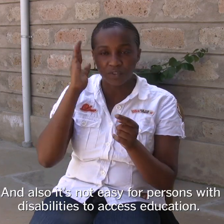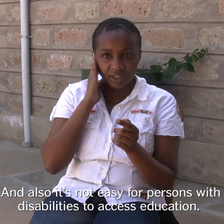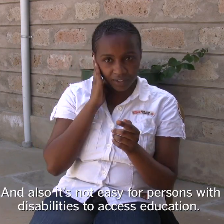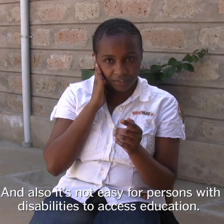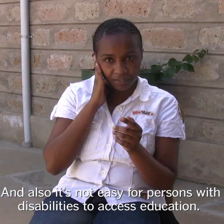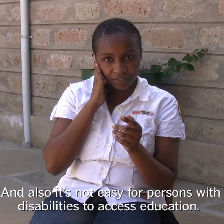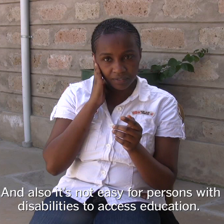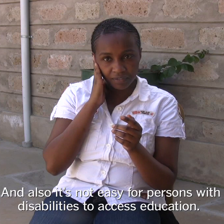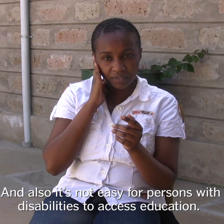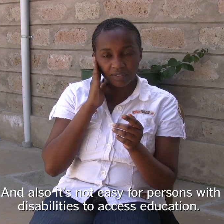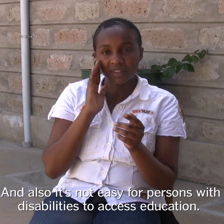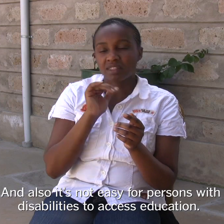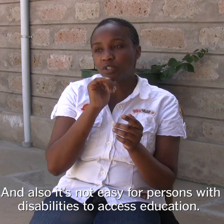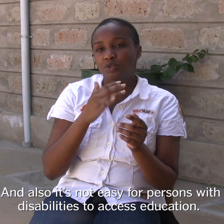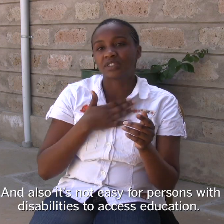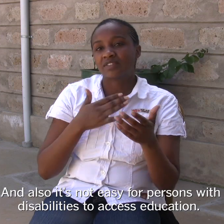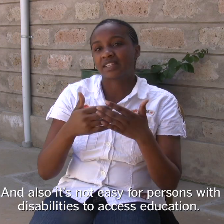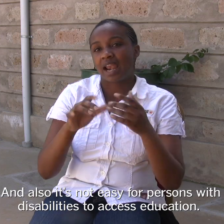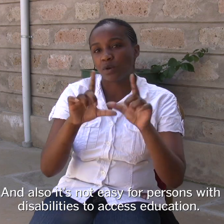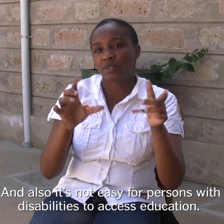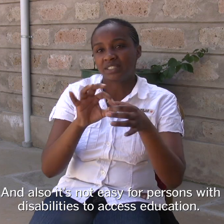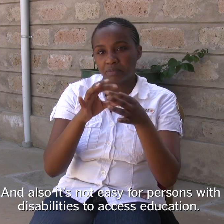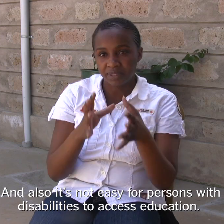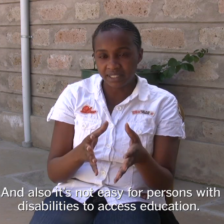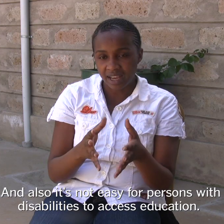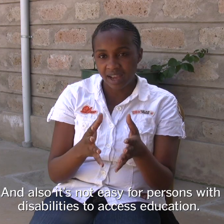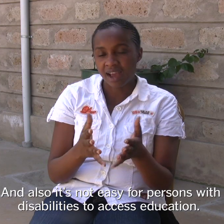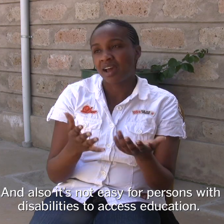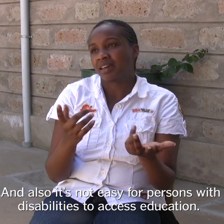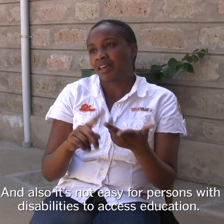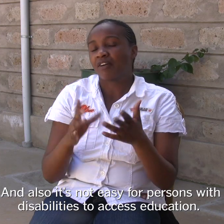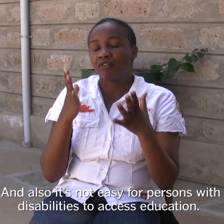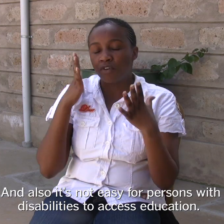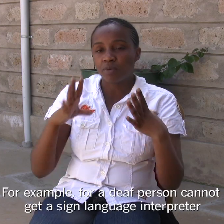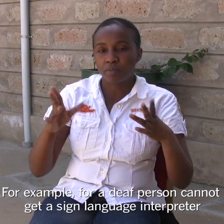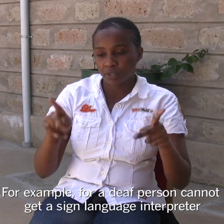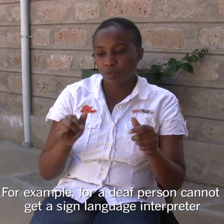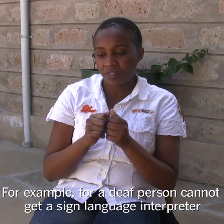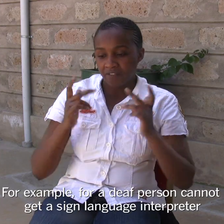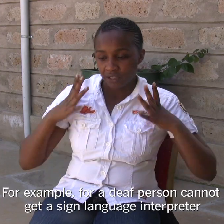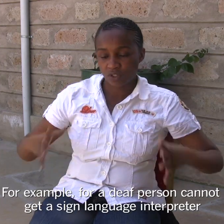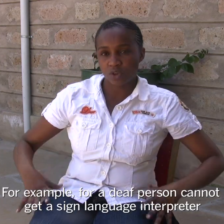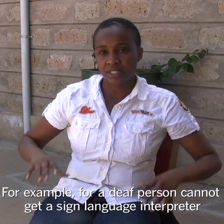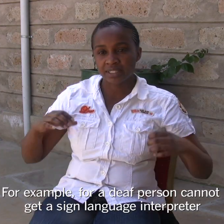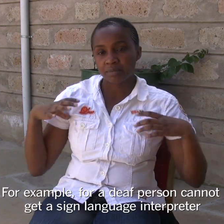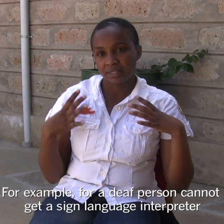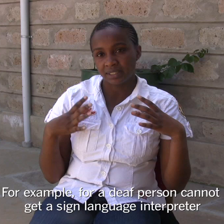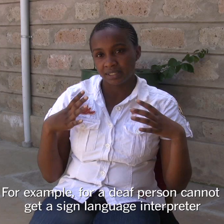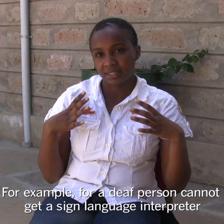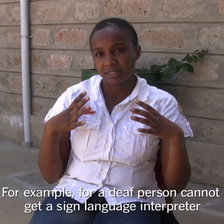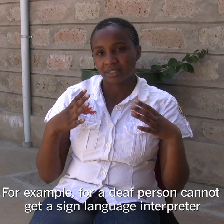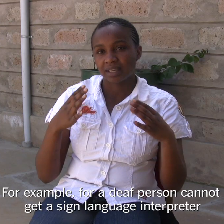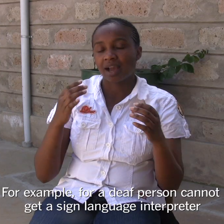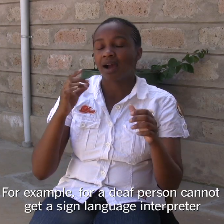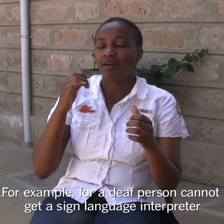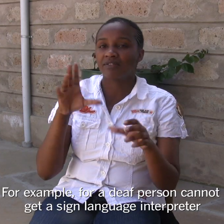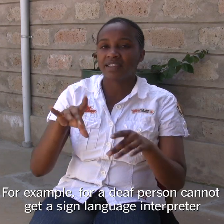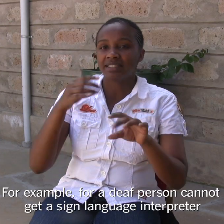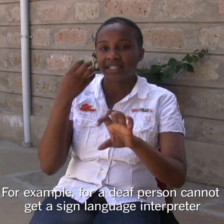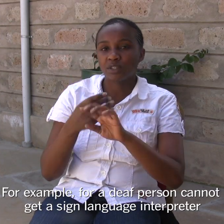even easy for persons with disabilities to access education, for example for a deaf person they cannot get a sign language